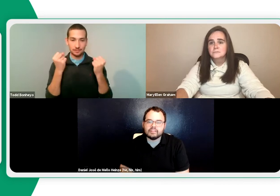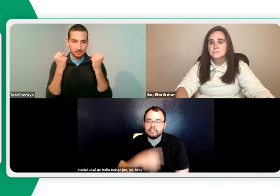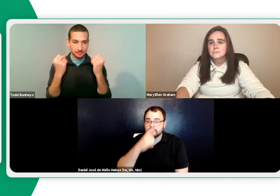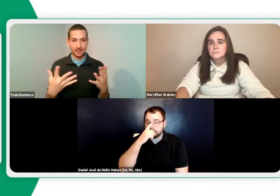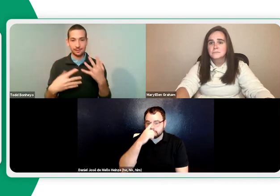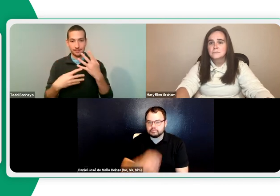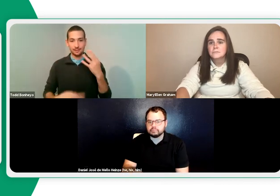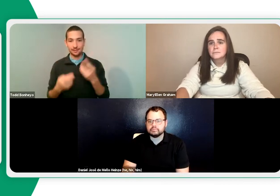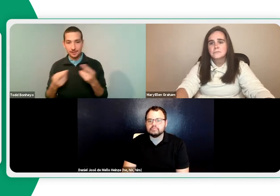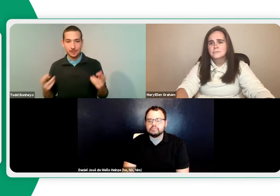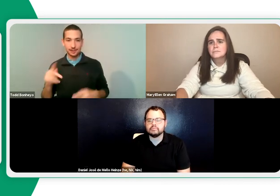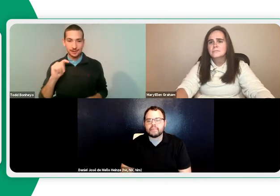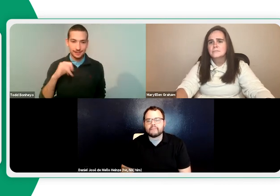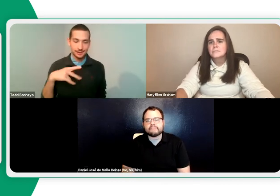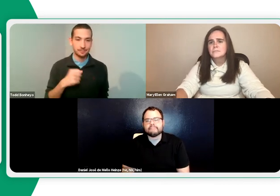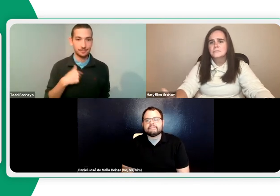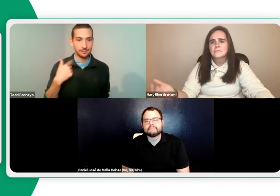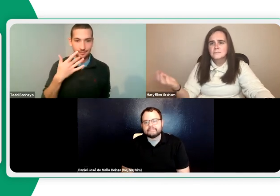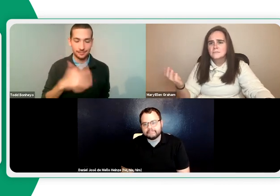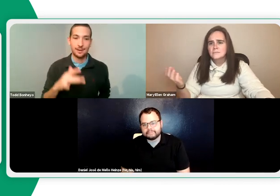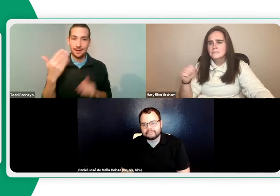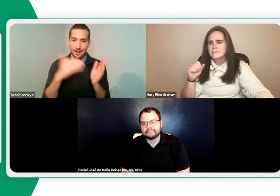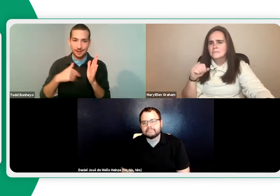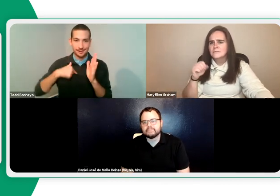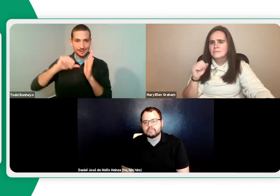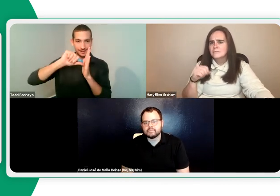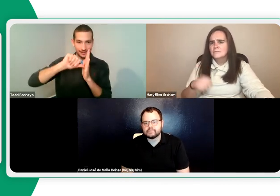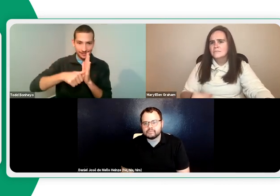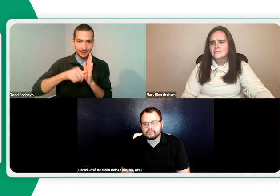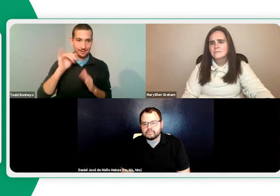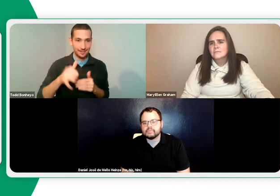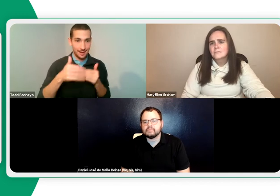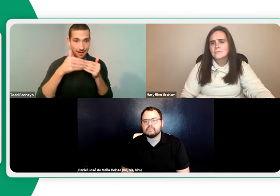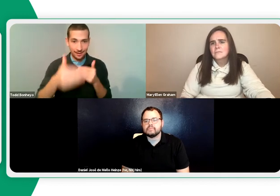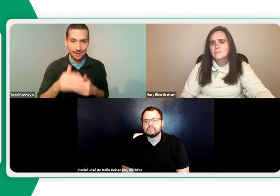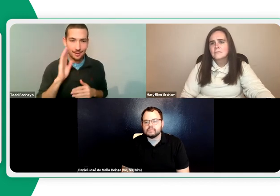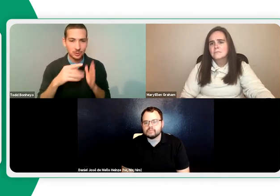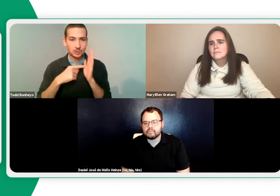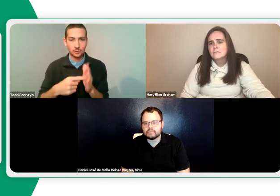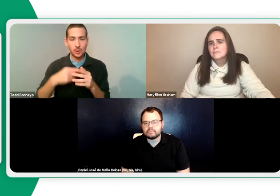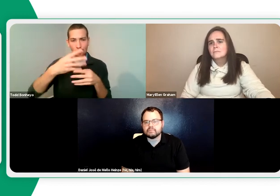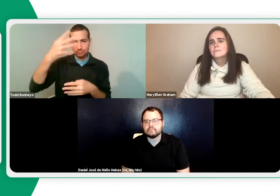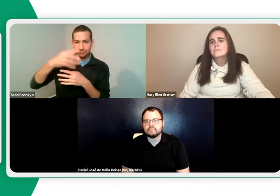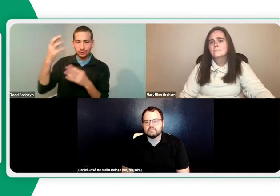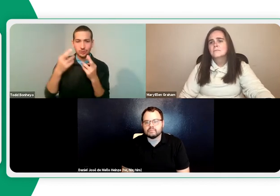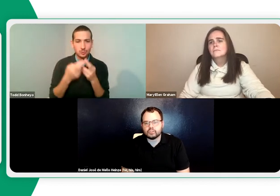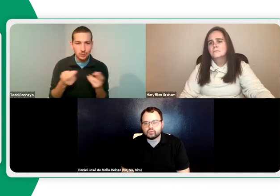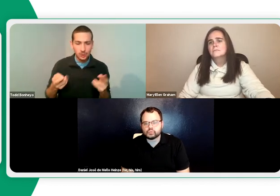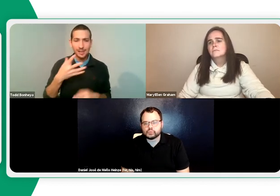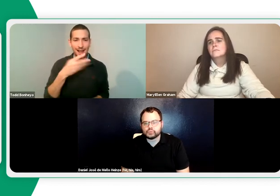Daniel, I'm amazed. I'm sure you have a whole list more of tips and advice, and